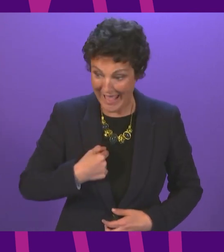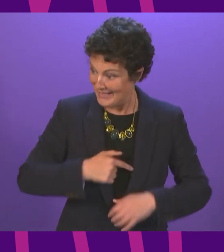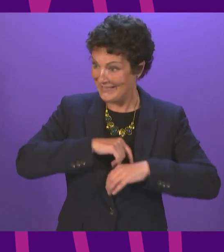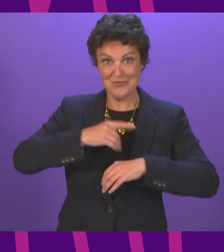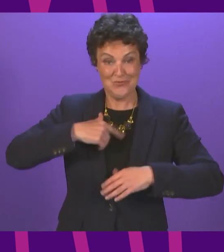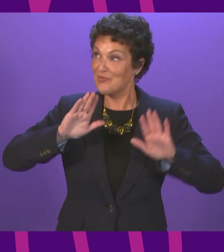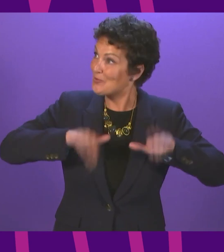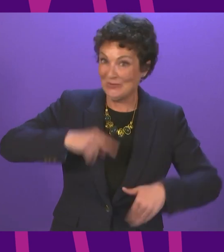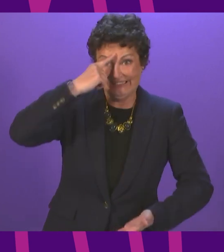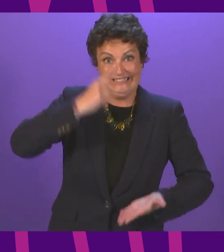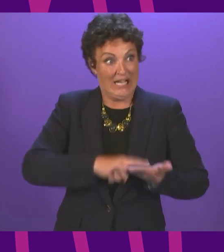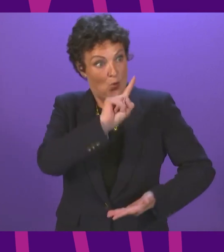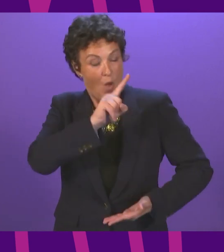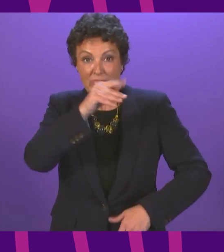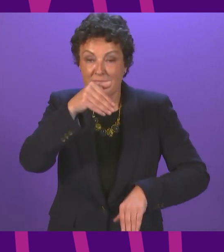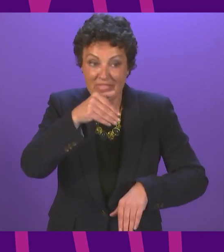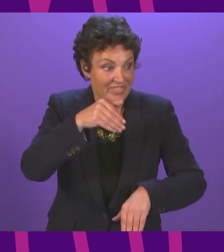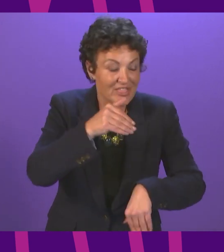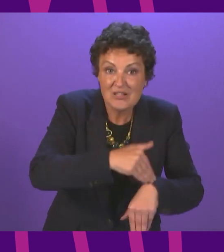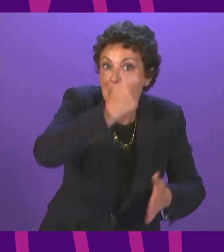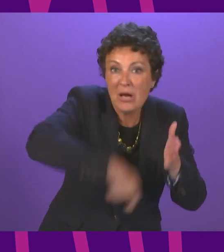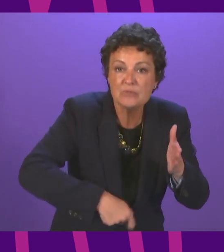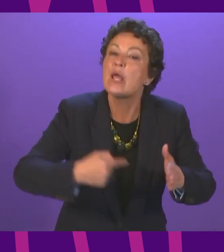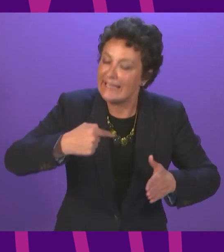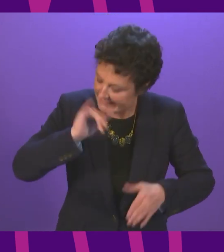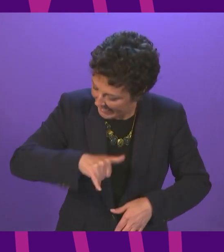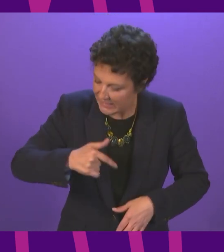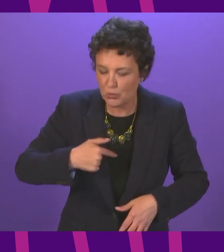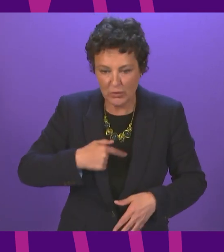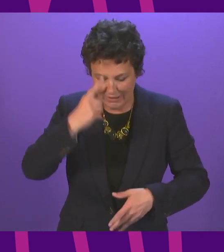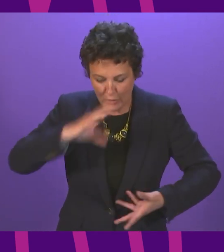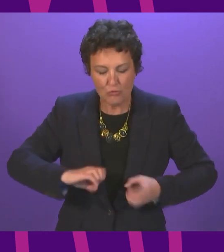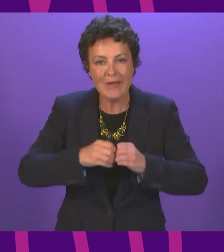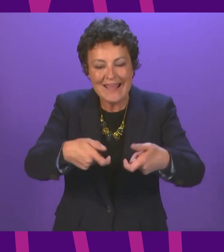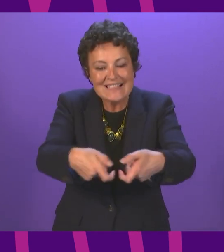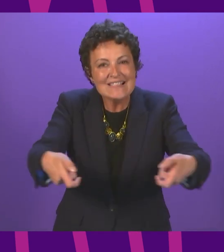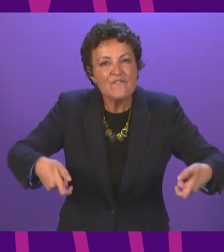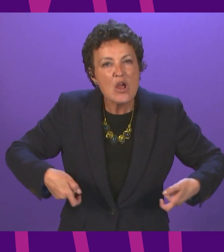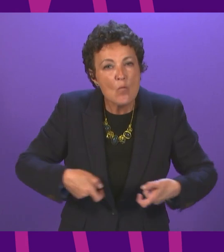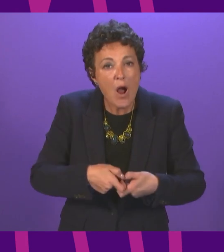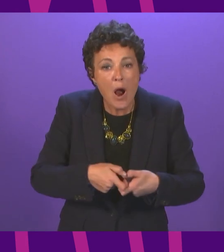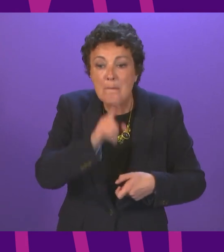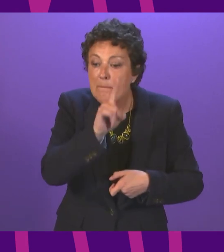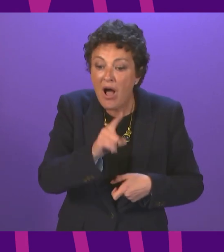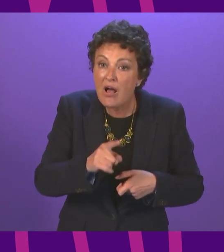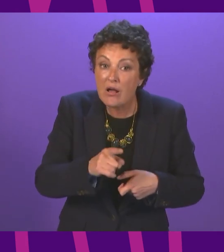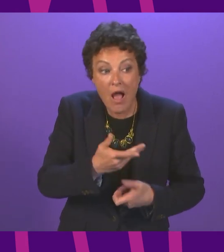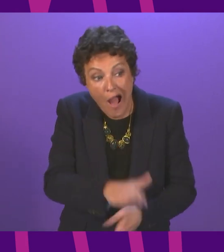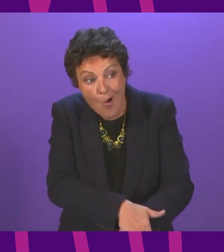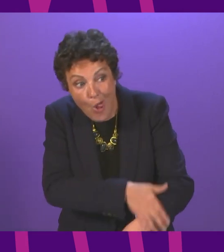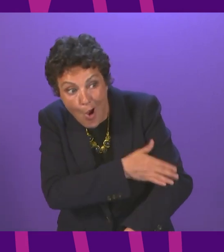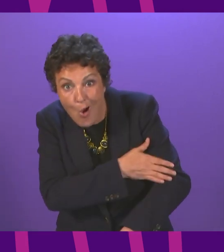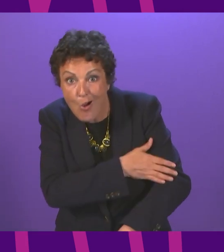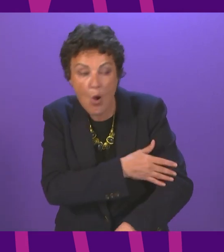of an offence. Yes, we set the statutory framework for that, but in terms of short sentences, actually this was in the question